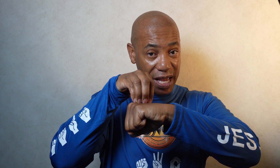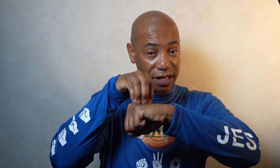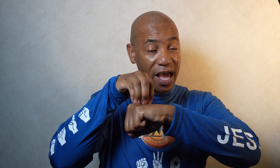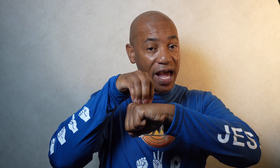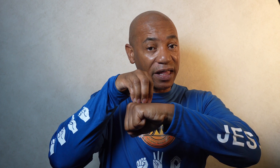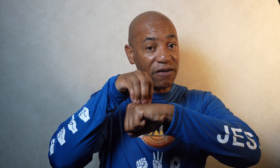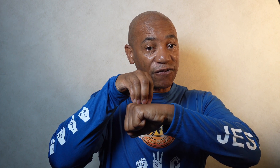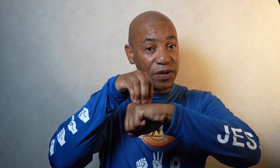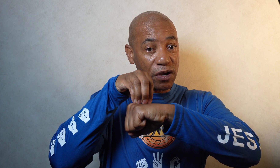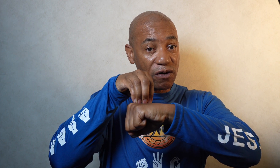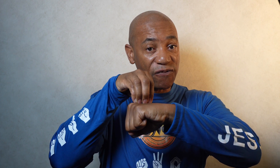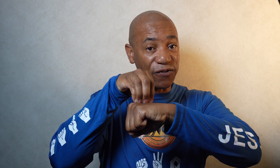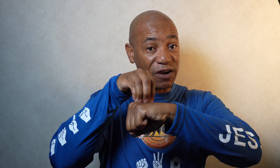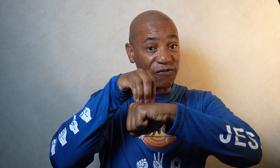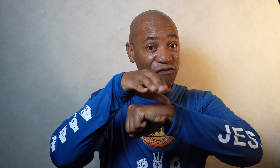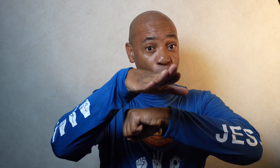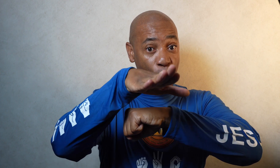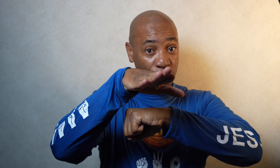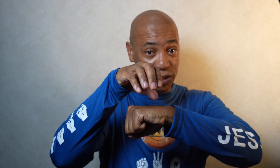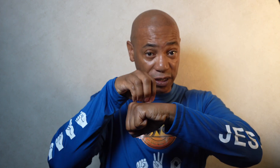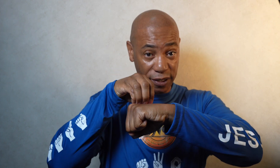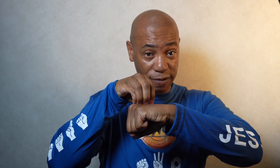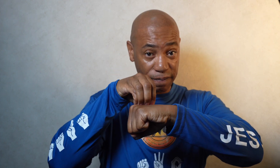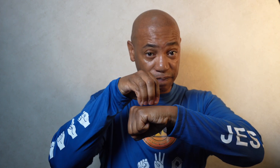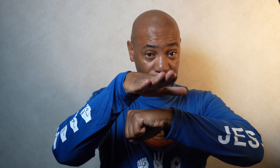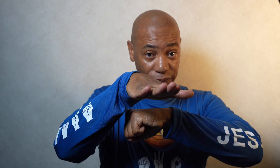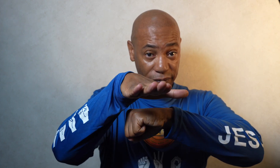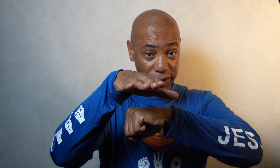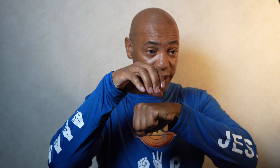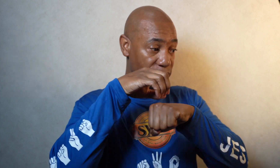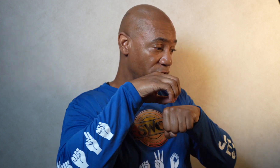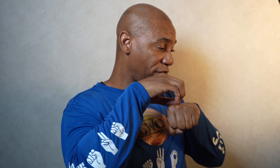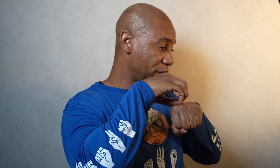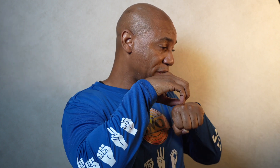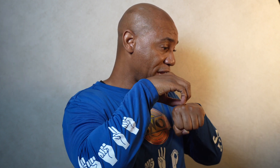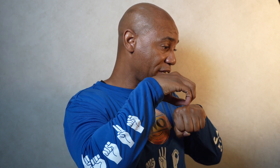hand and then from here flick forward. Let show you from the side.